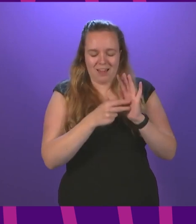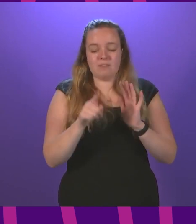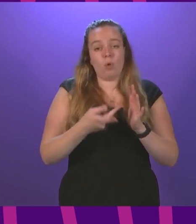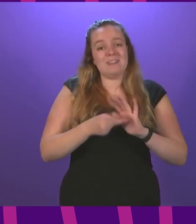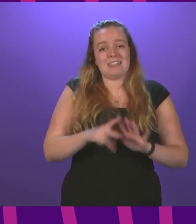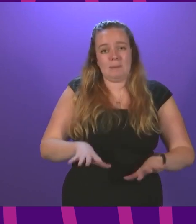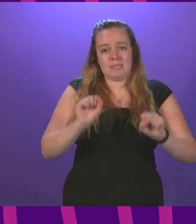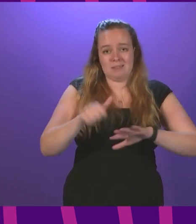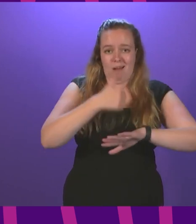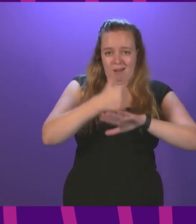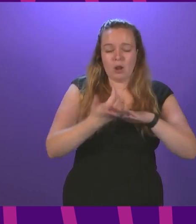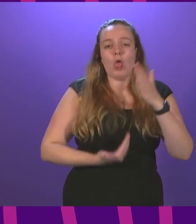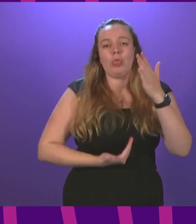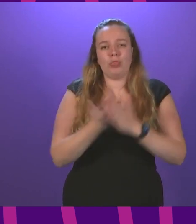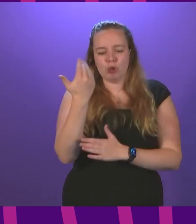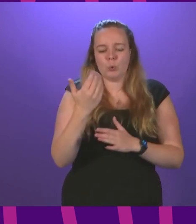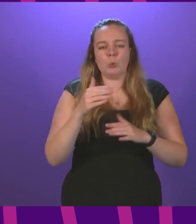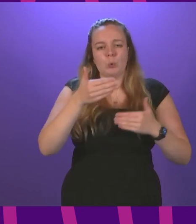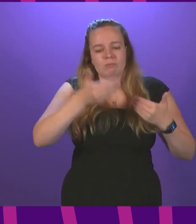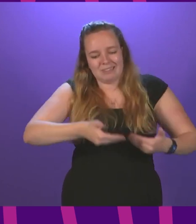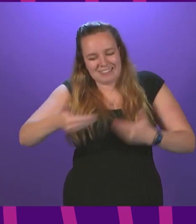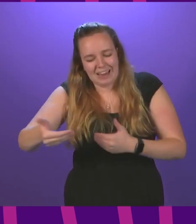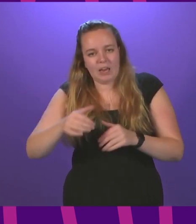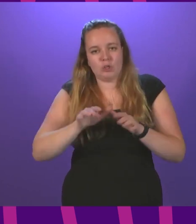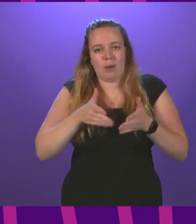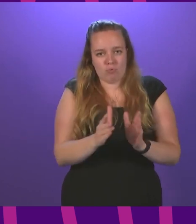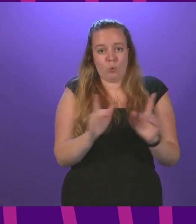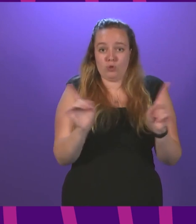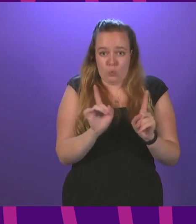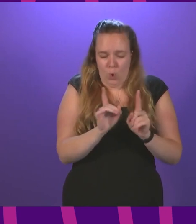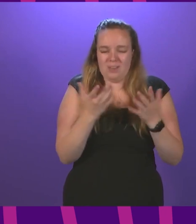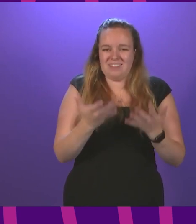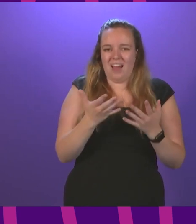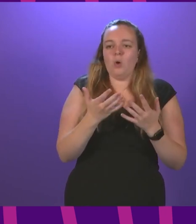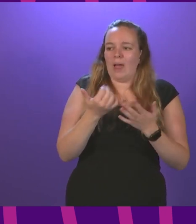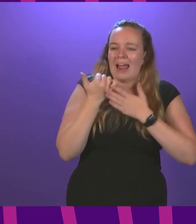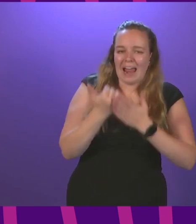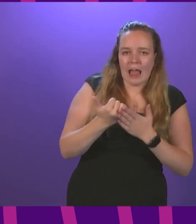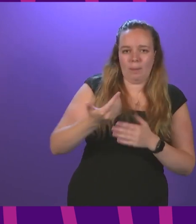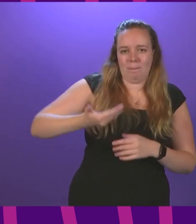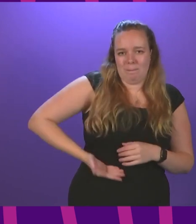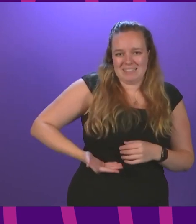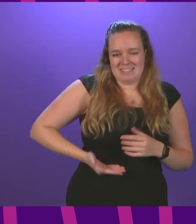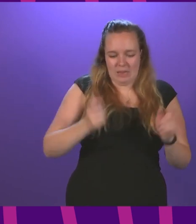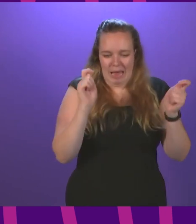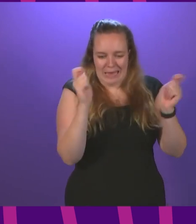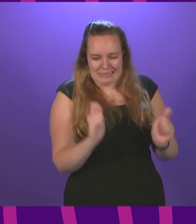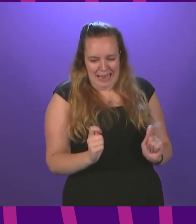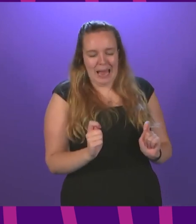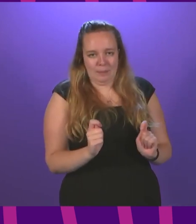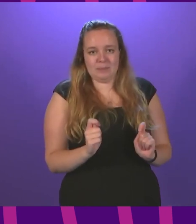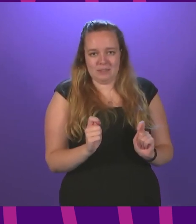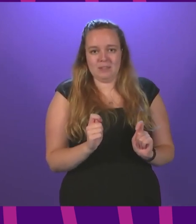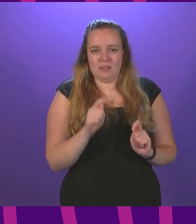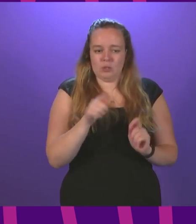commencement. The new staged approach we are proposing now is designed to help businesses adapt to the requirement that the scheme will